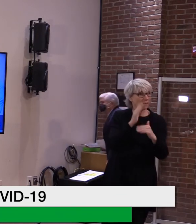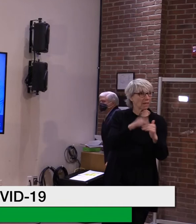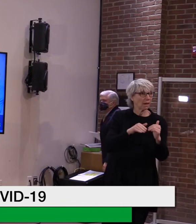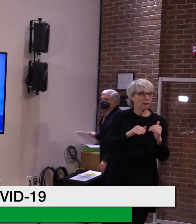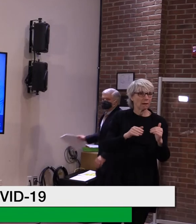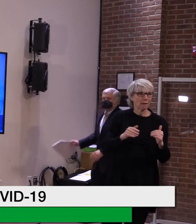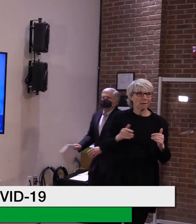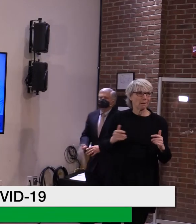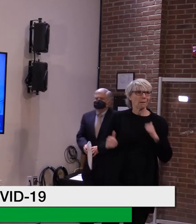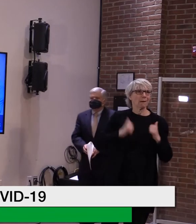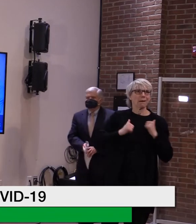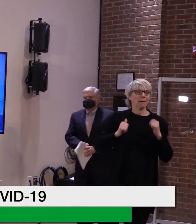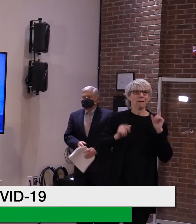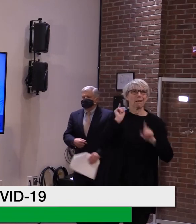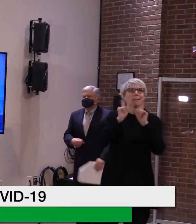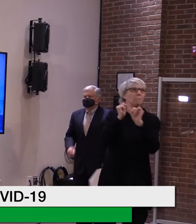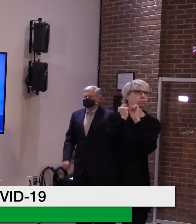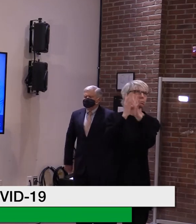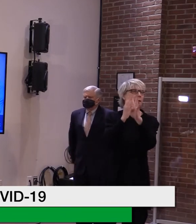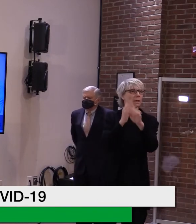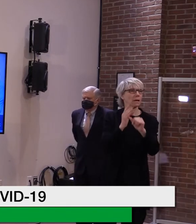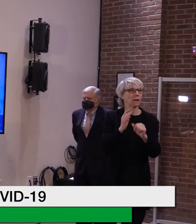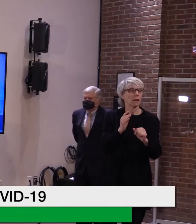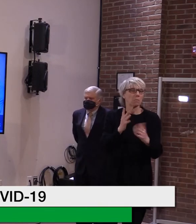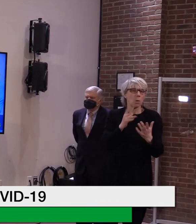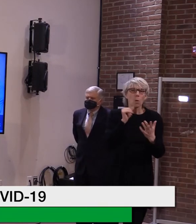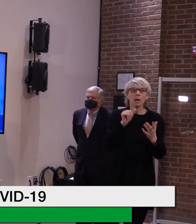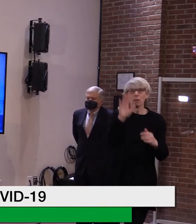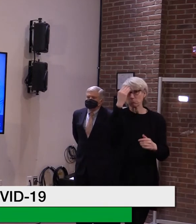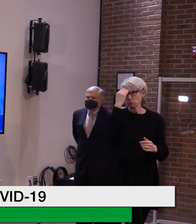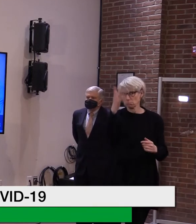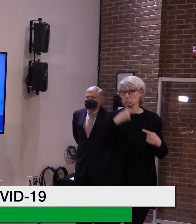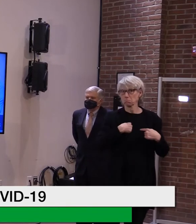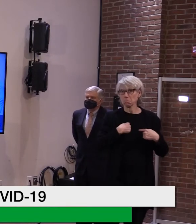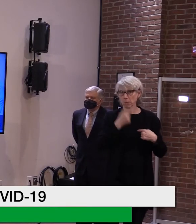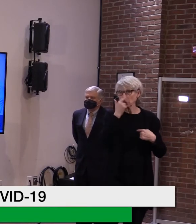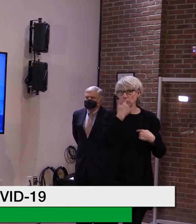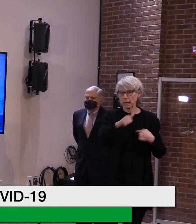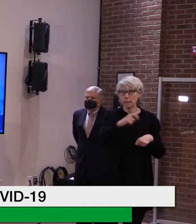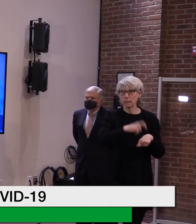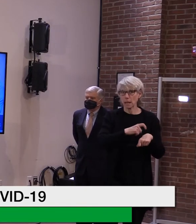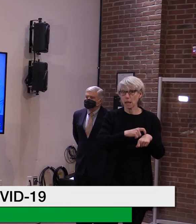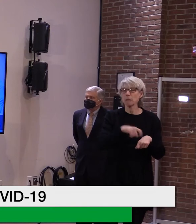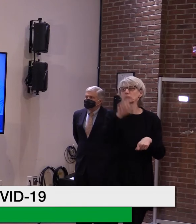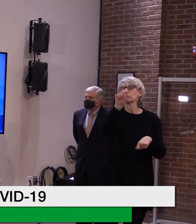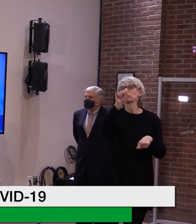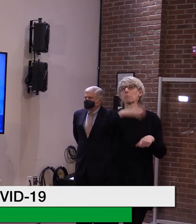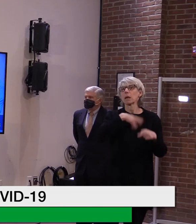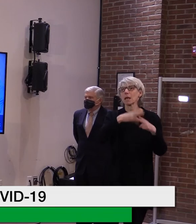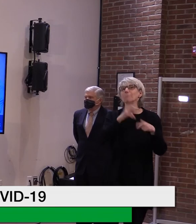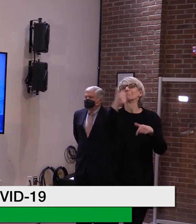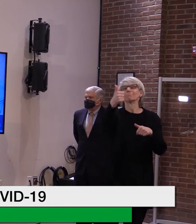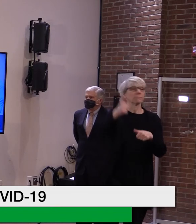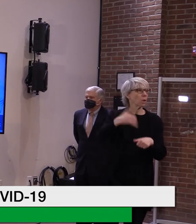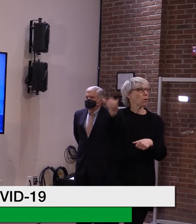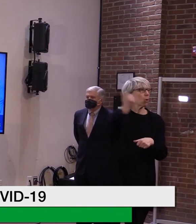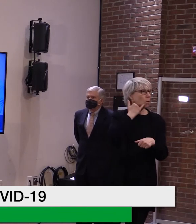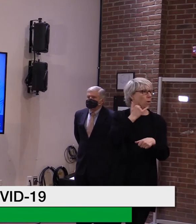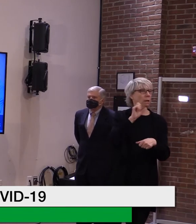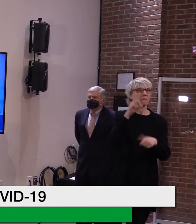So that at the end of the day, you know, they could call people and say, well, you can come in now. And even if you're not in the exact age band.